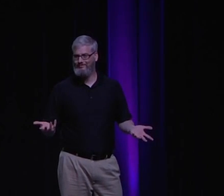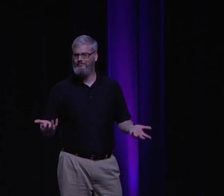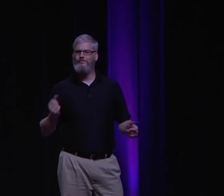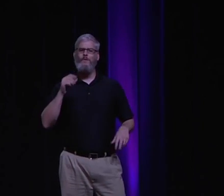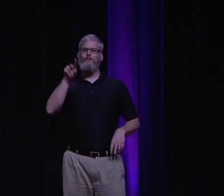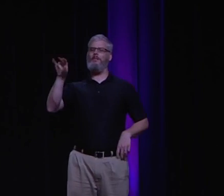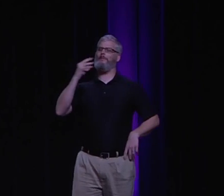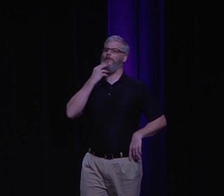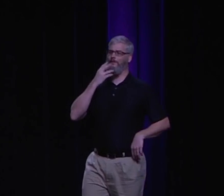time and time again.